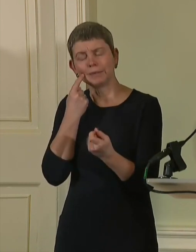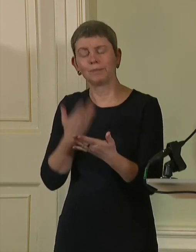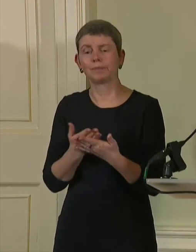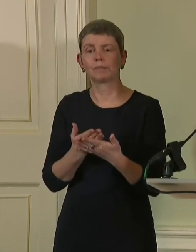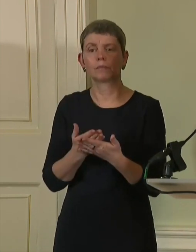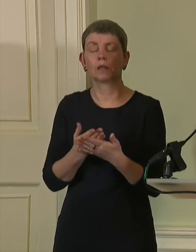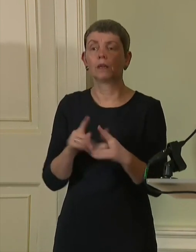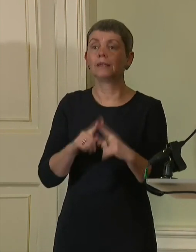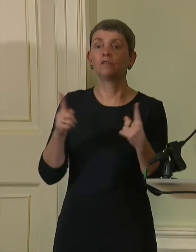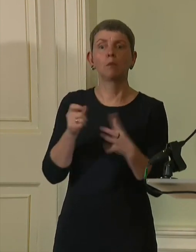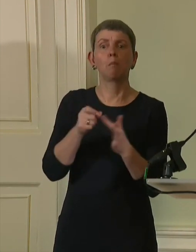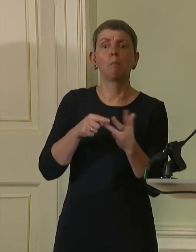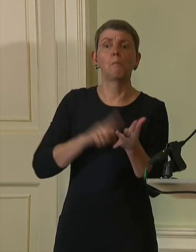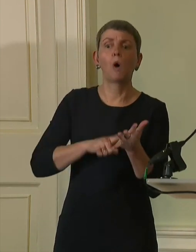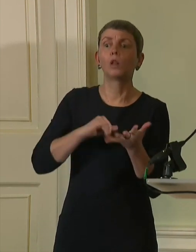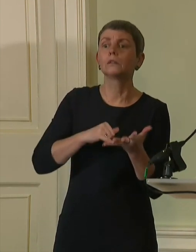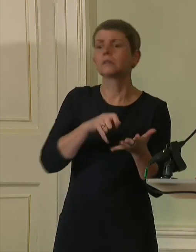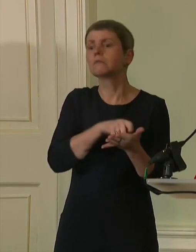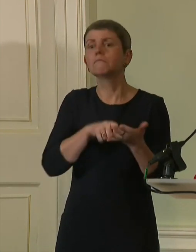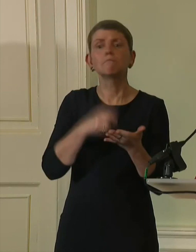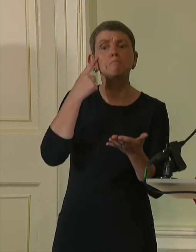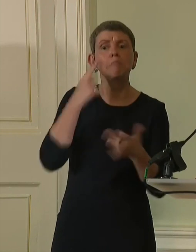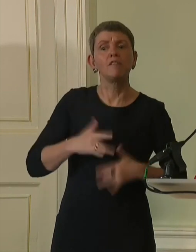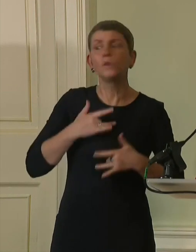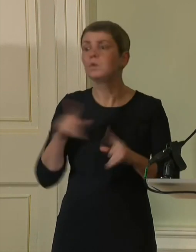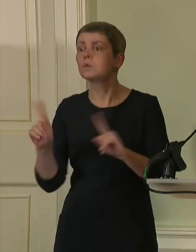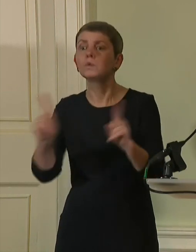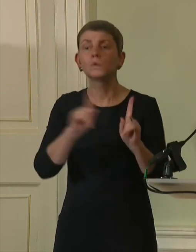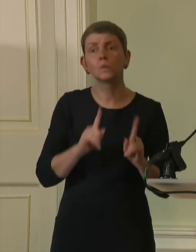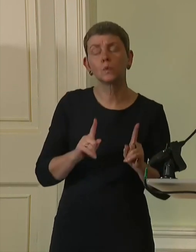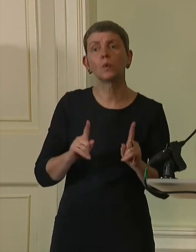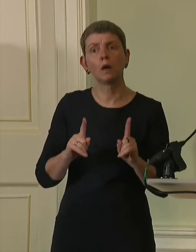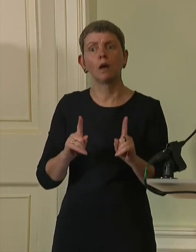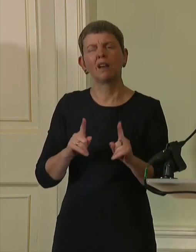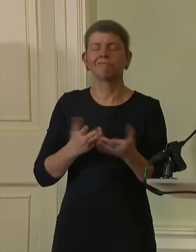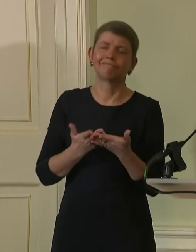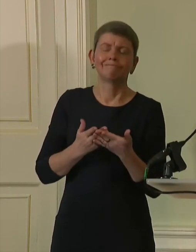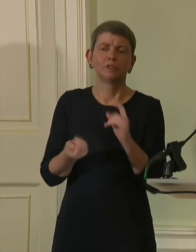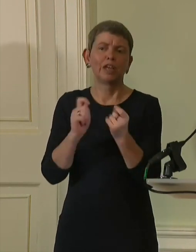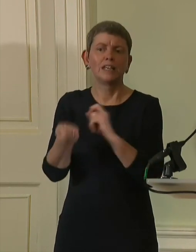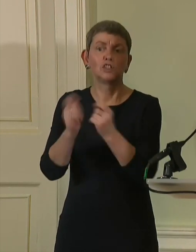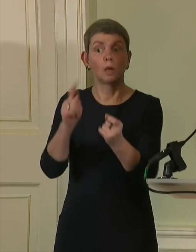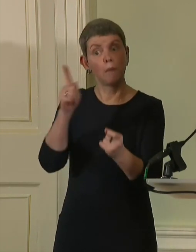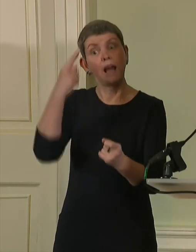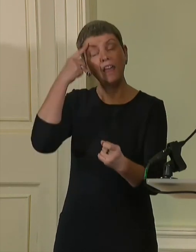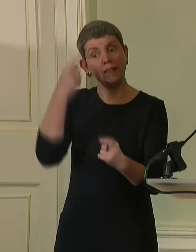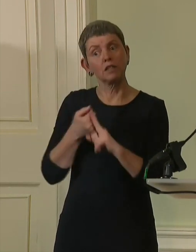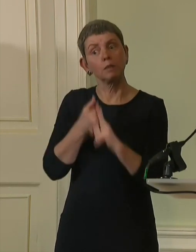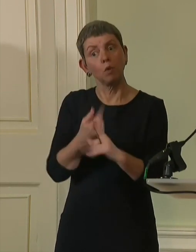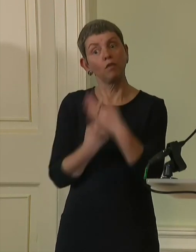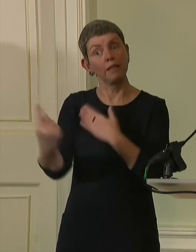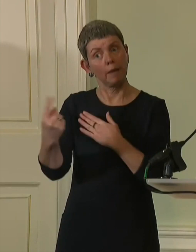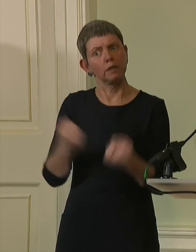But I am firmly of the view that there is no majority support for independence in Scotland. But that support needs to be